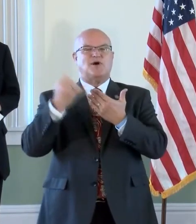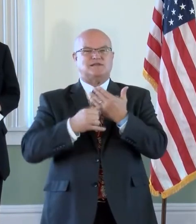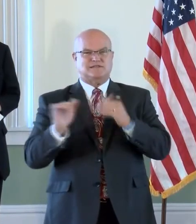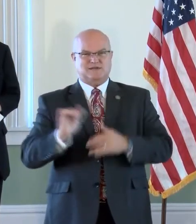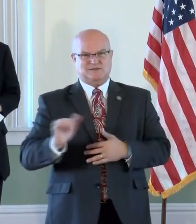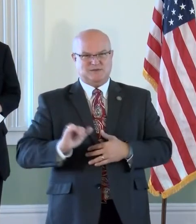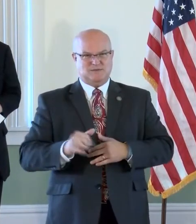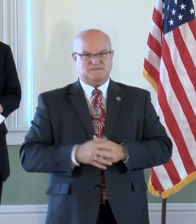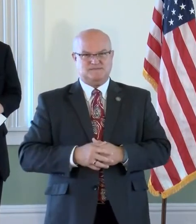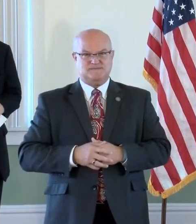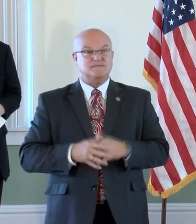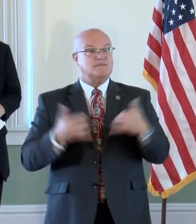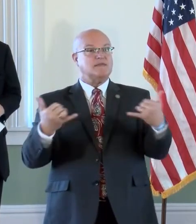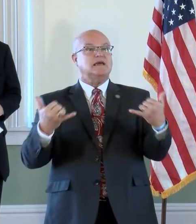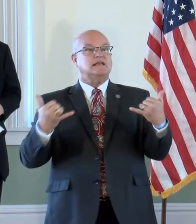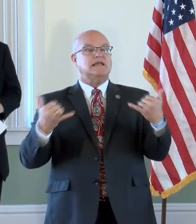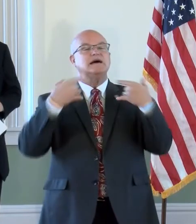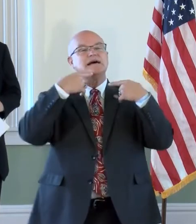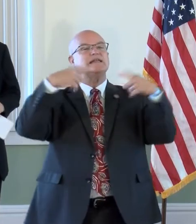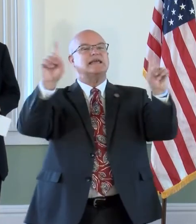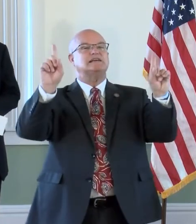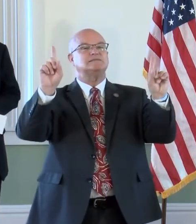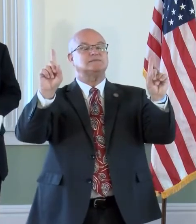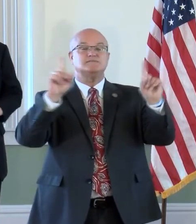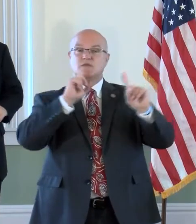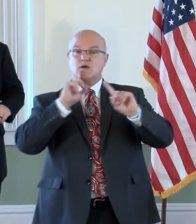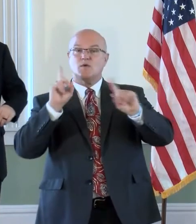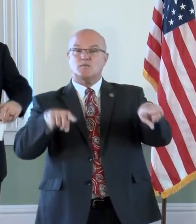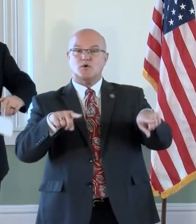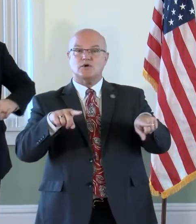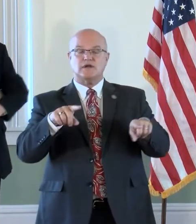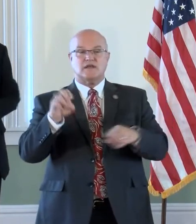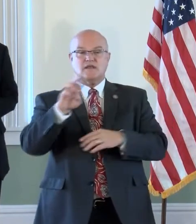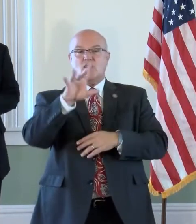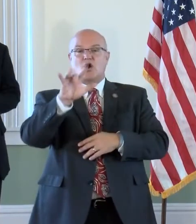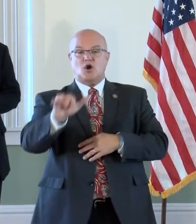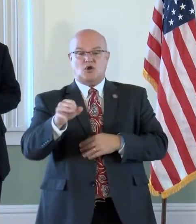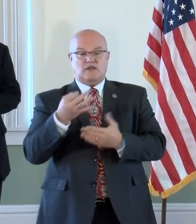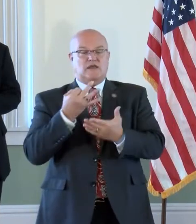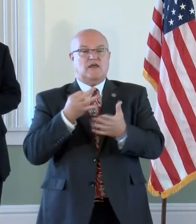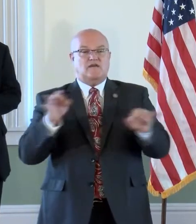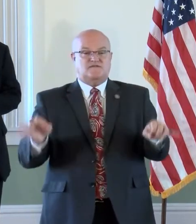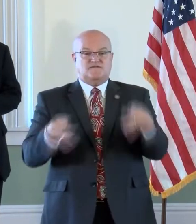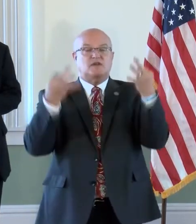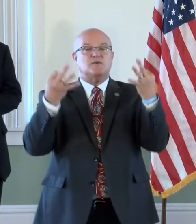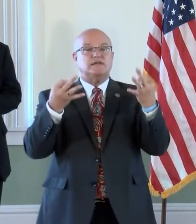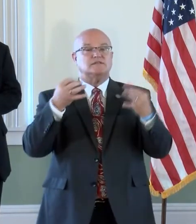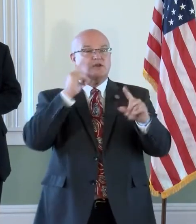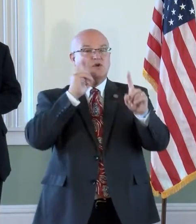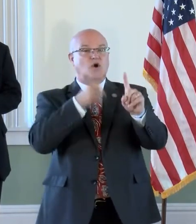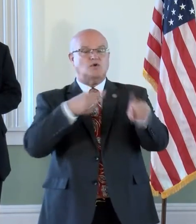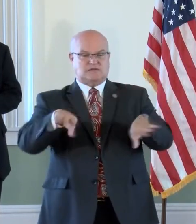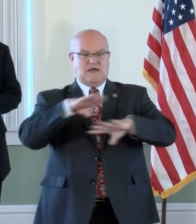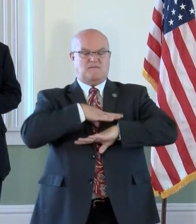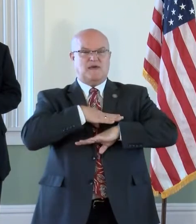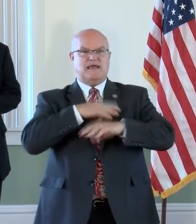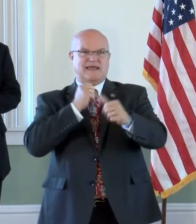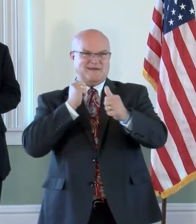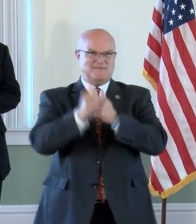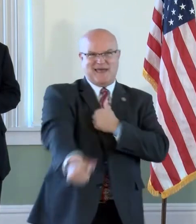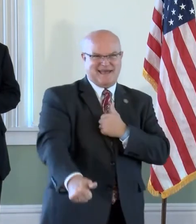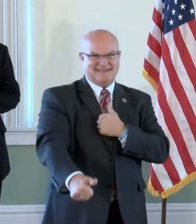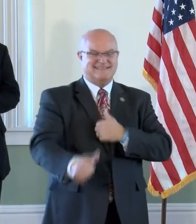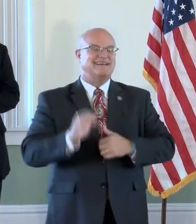today's announcement. Today, I'm reporting that our early fundraising goals have been met and exceeded.